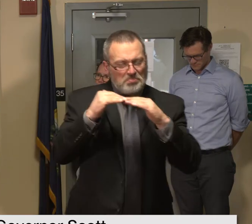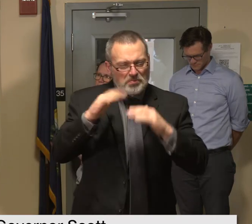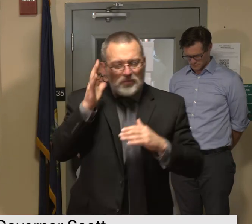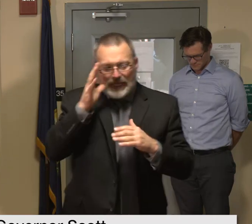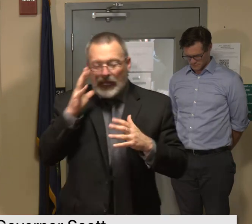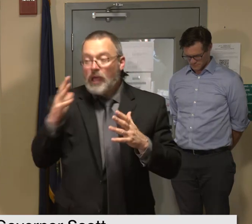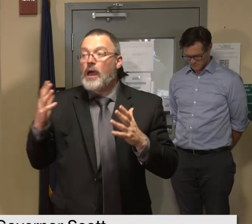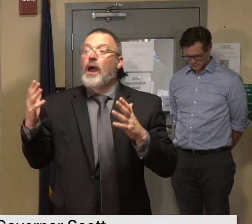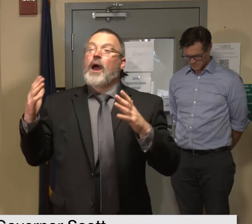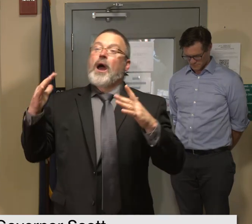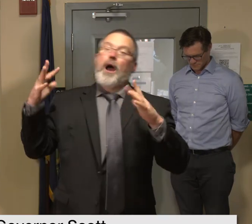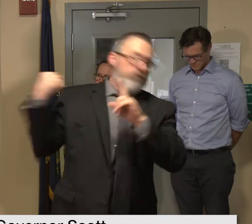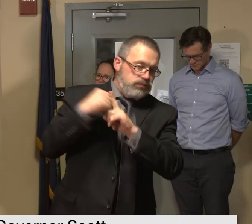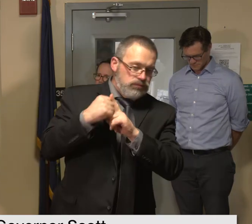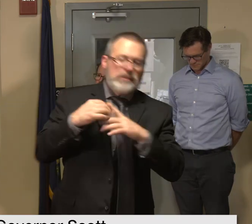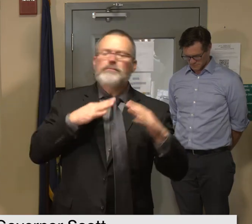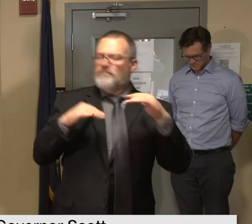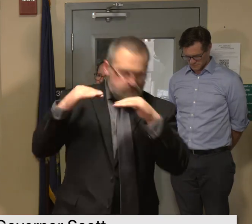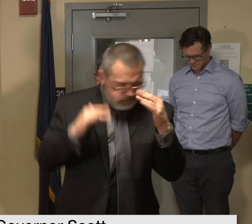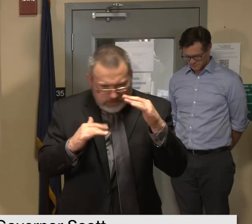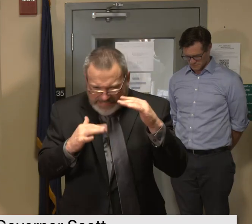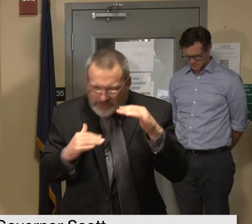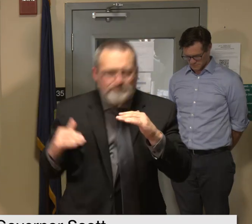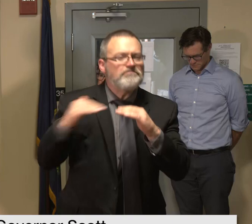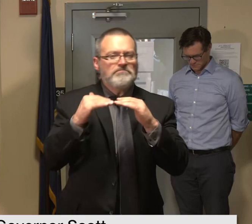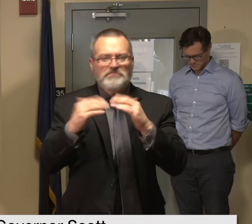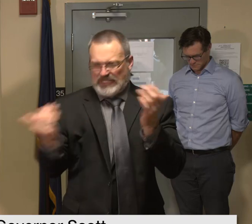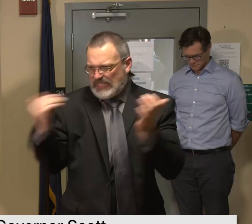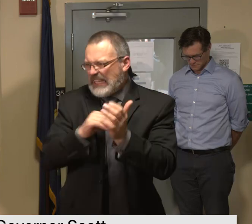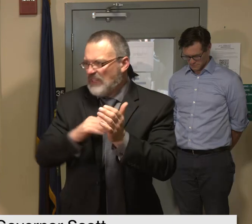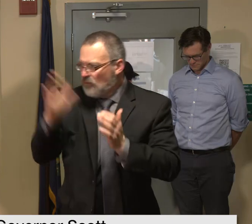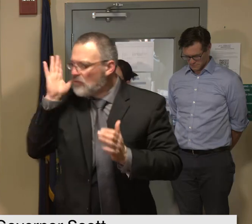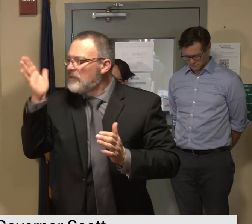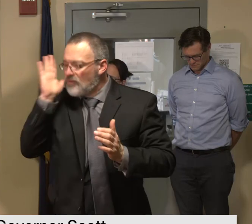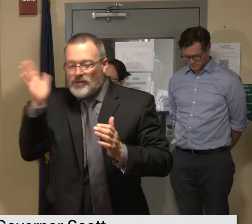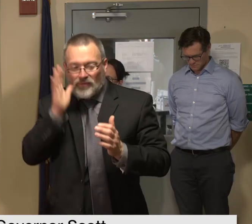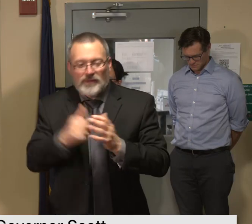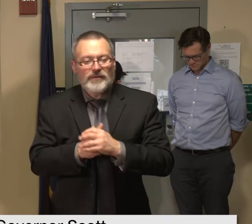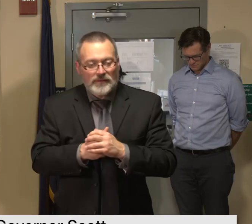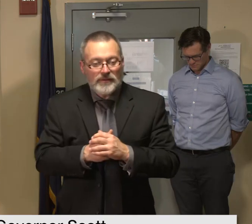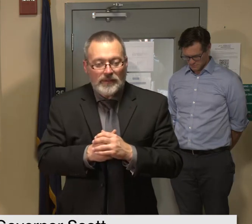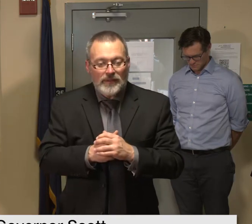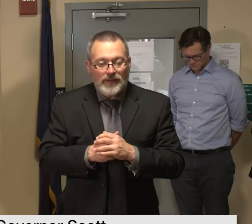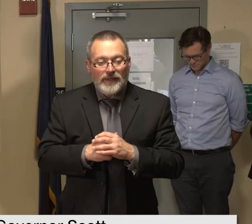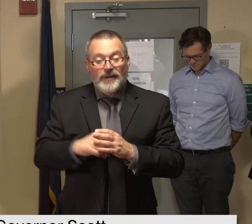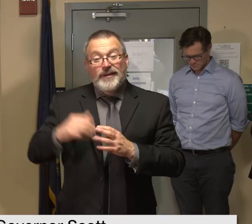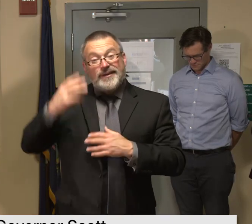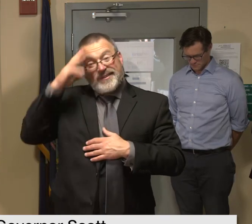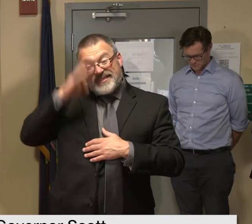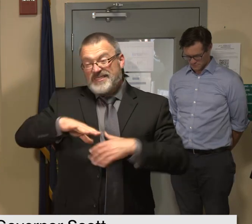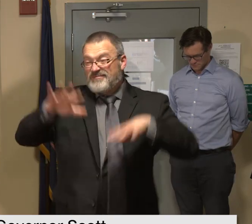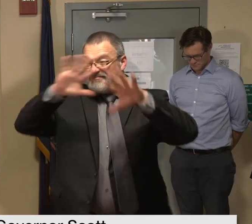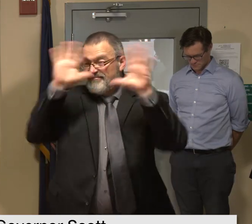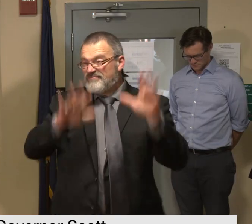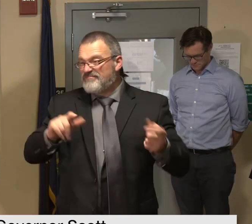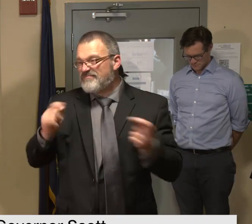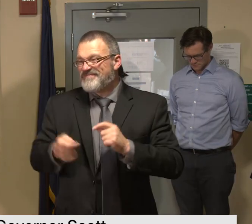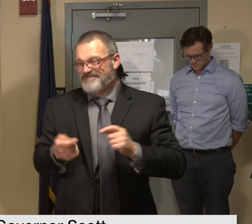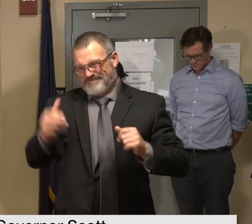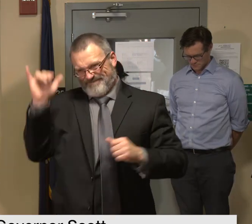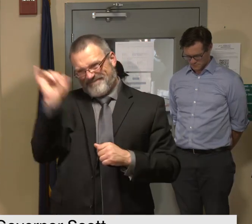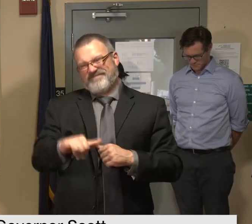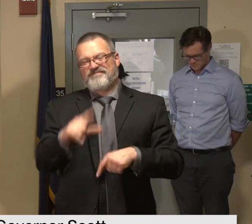yet again unfortunately we do know that climate change will continue to make severe weather a threat